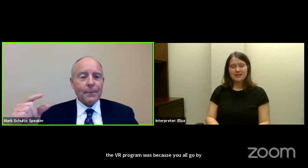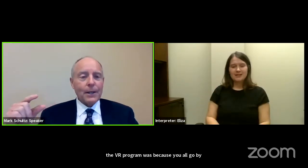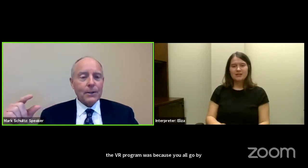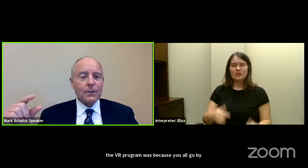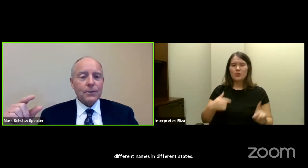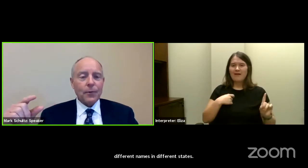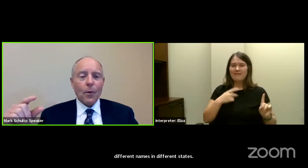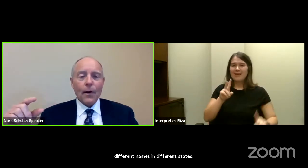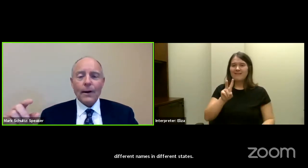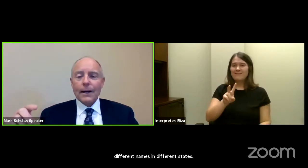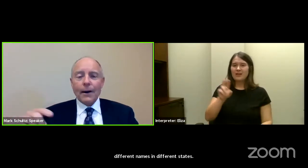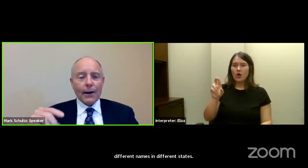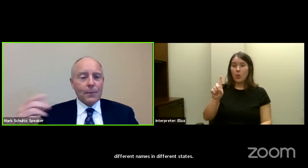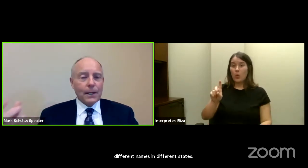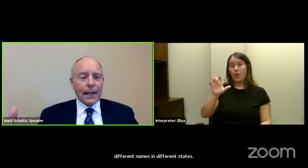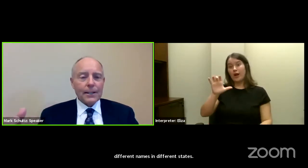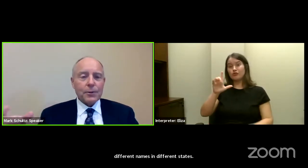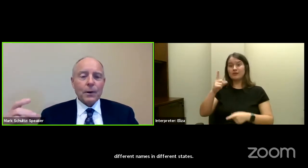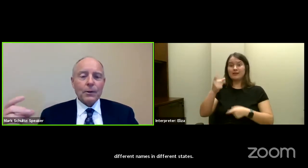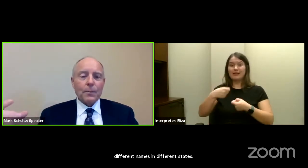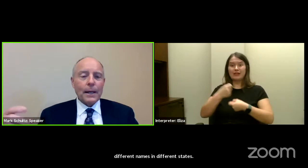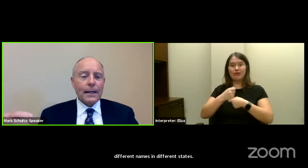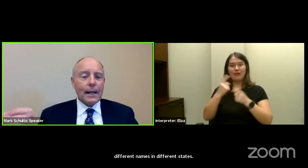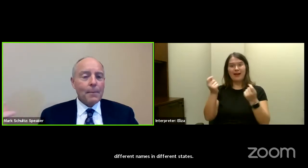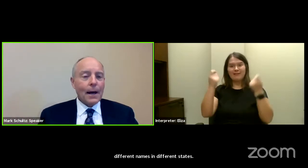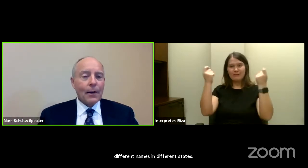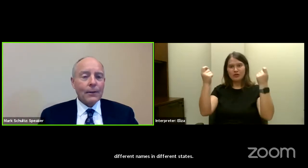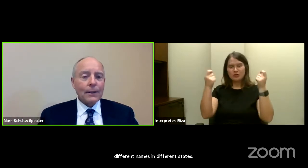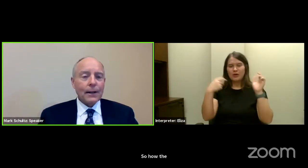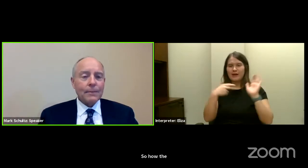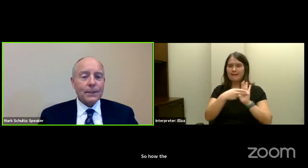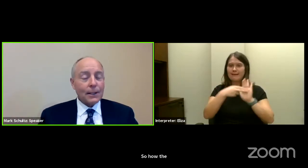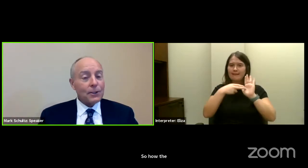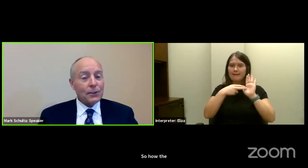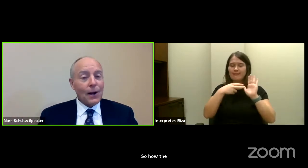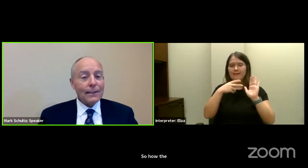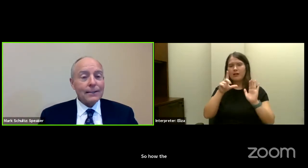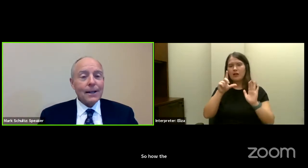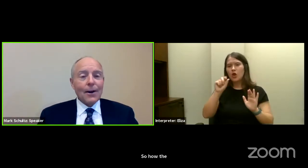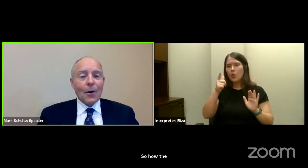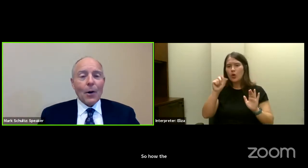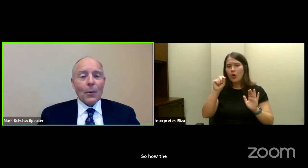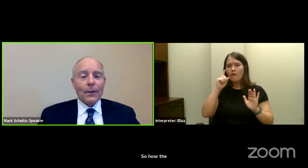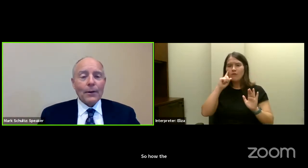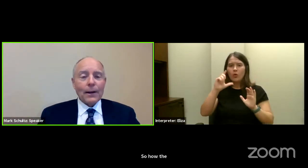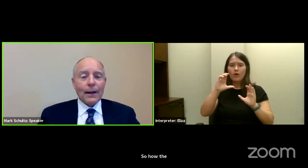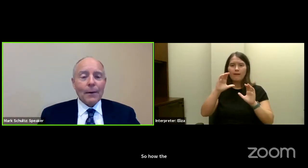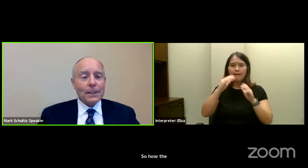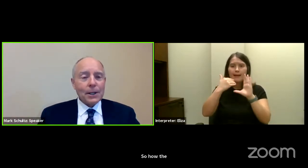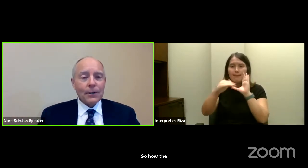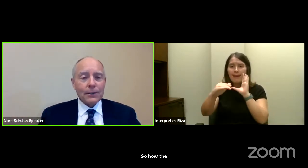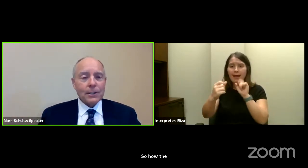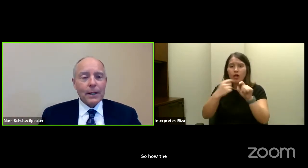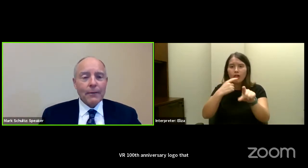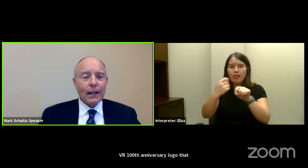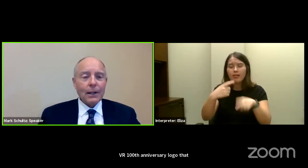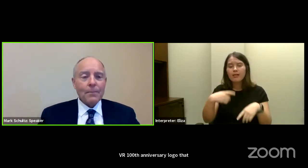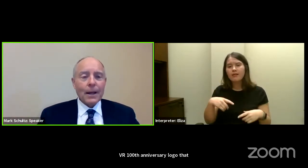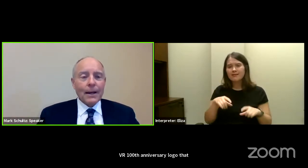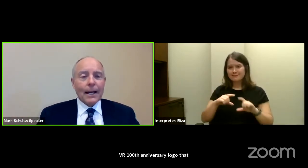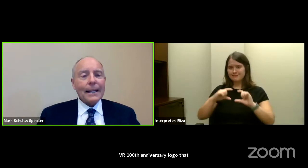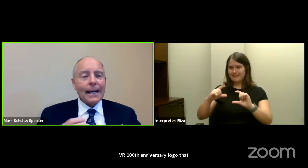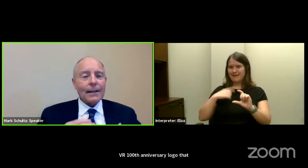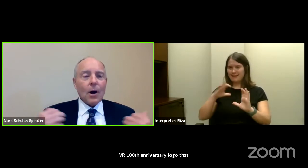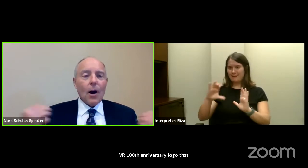that can be used for our communication, whether it be an email signature lines or whether materials that we